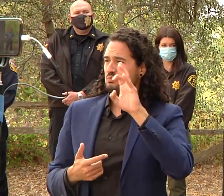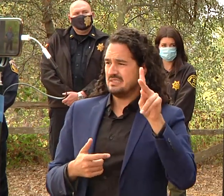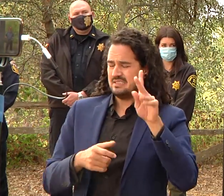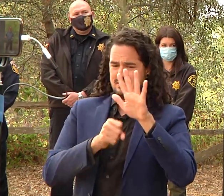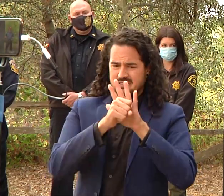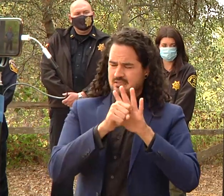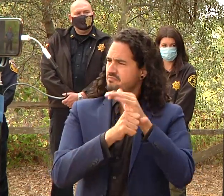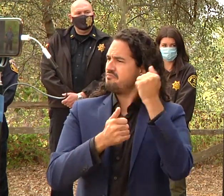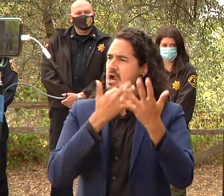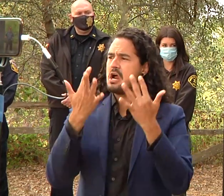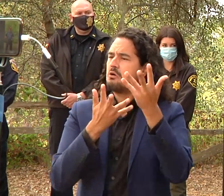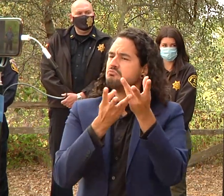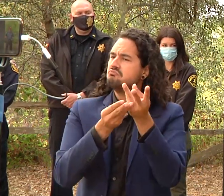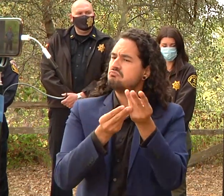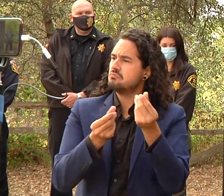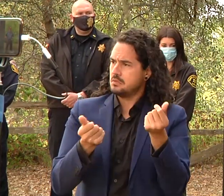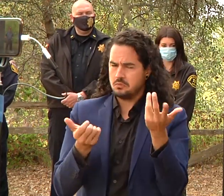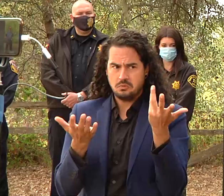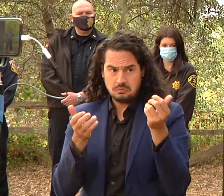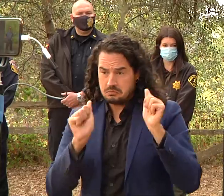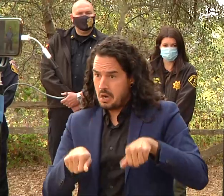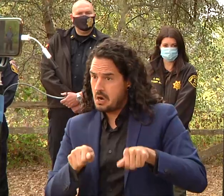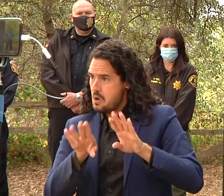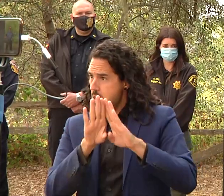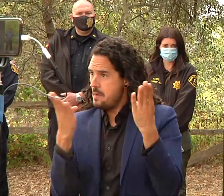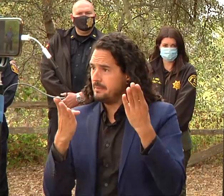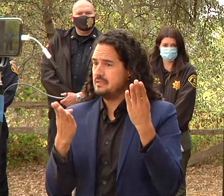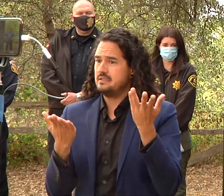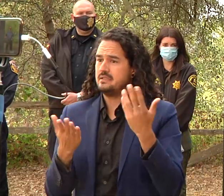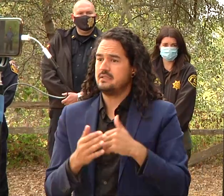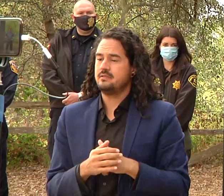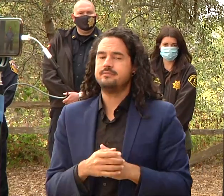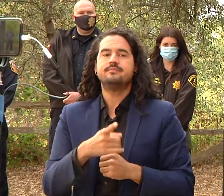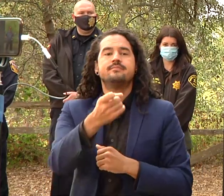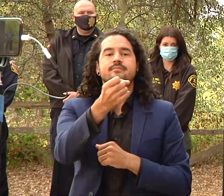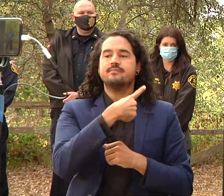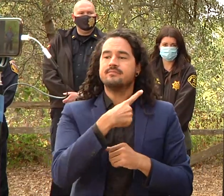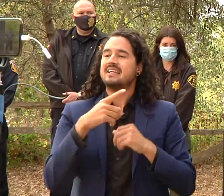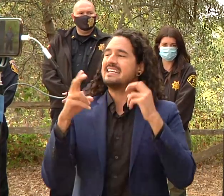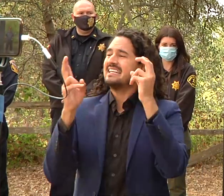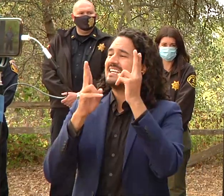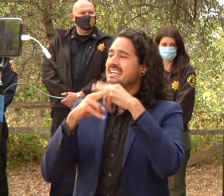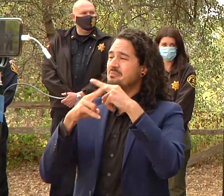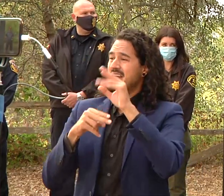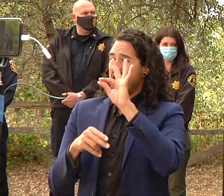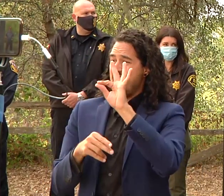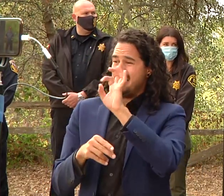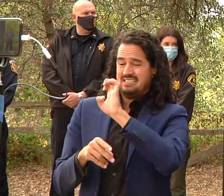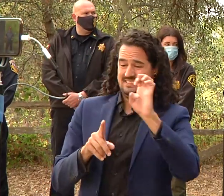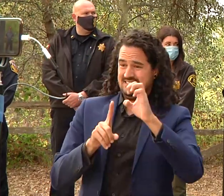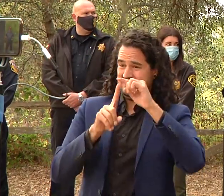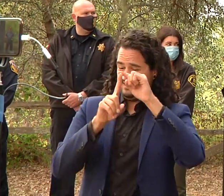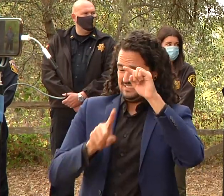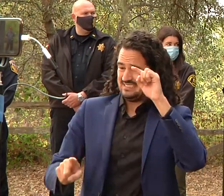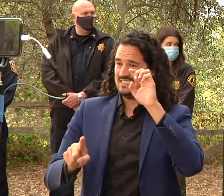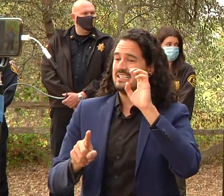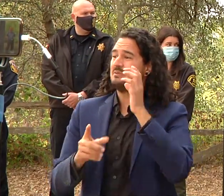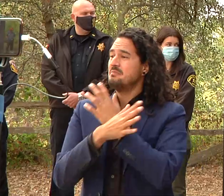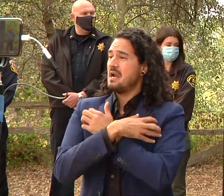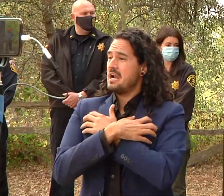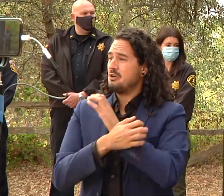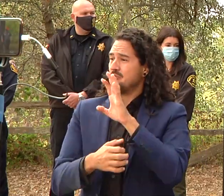so the question is related to the areas east of uh highway 9 on bear creek road chief brenton if you have any insights on that